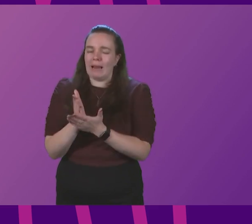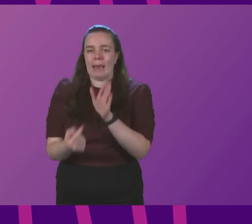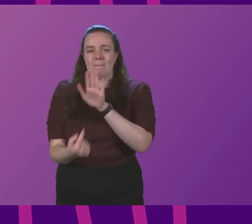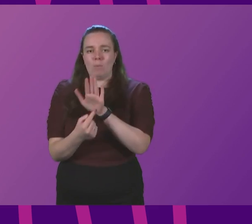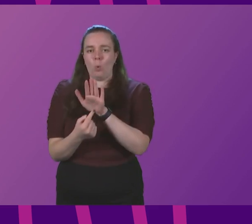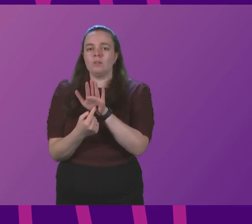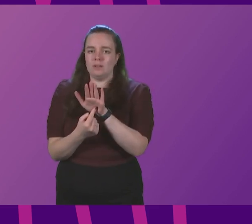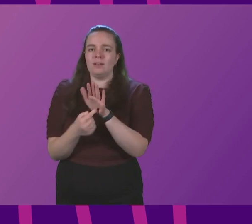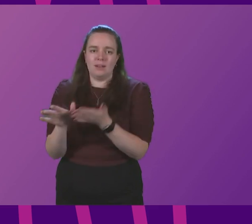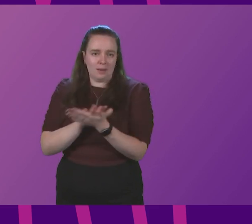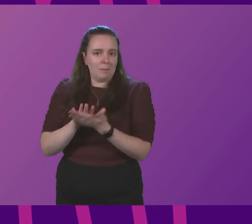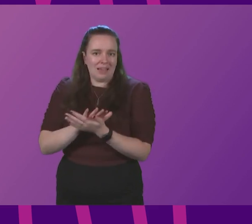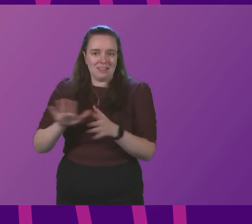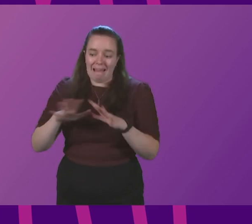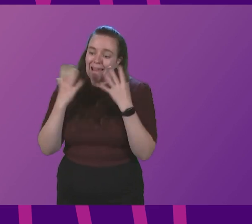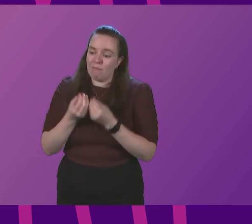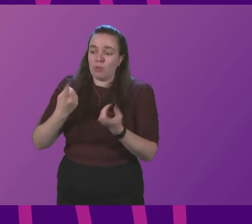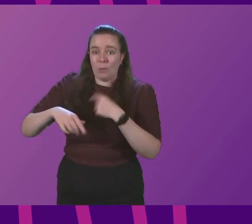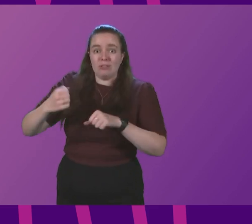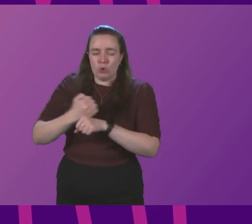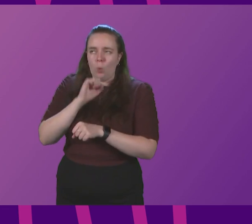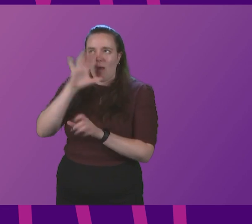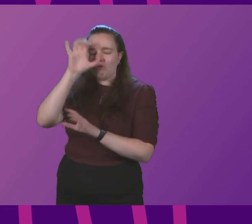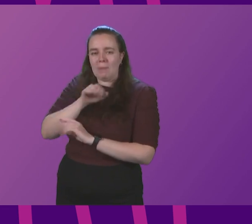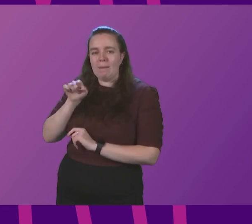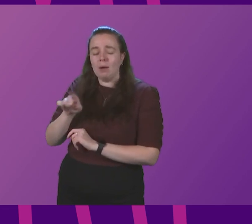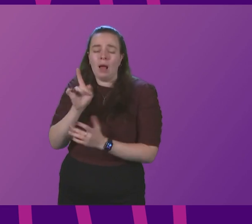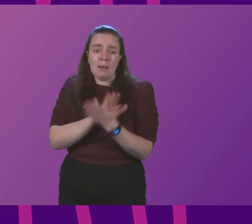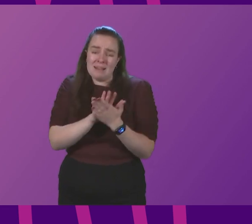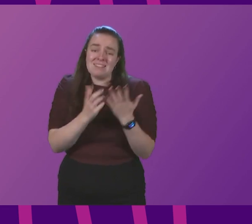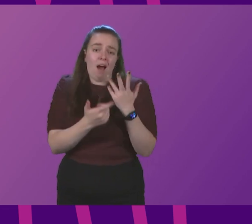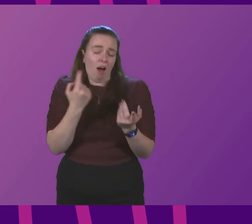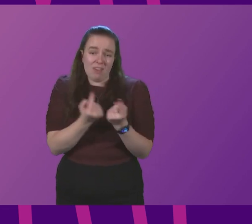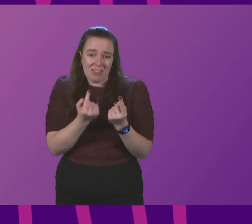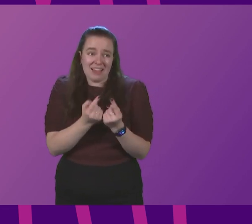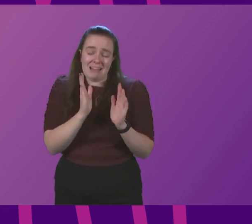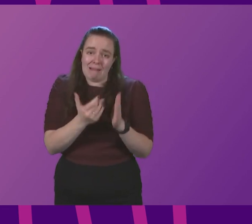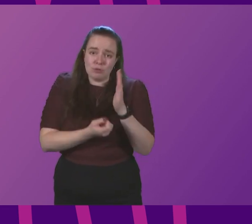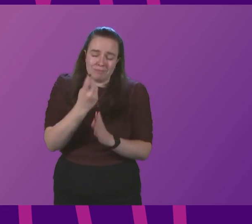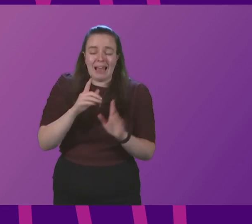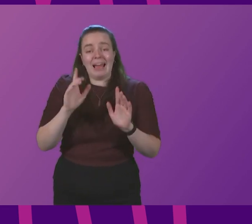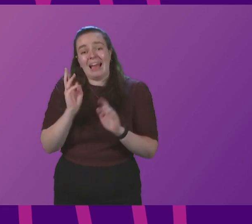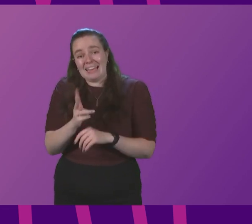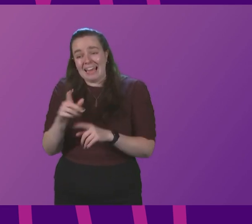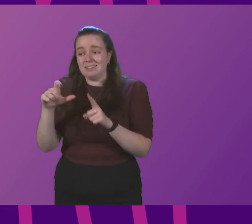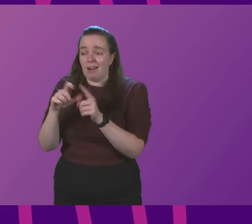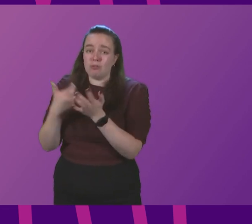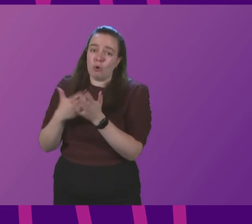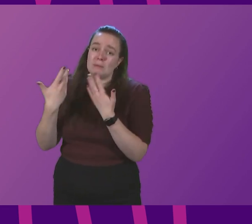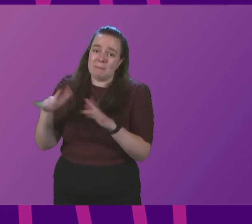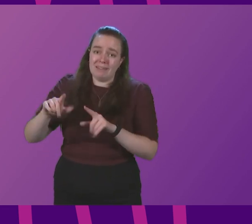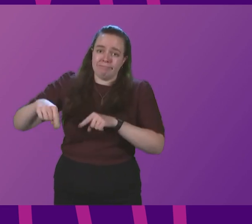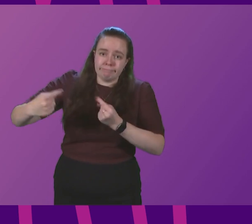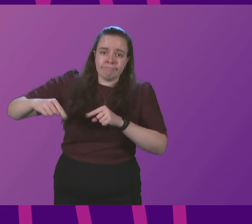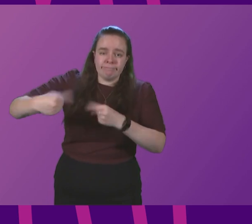principle that will drive everything we do. But that means doing some other things that, again, Douglas Ross has opposed time